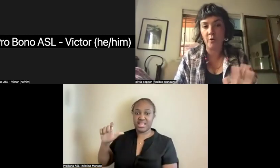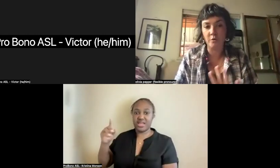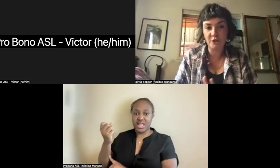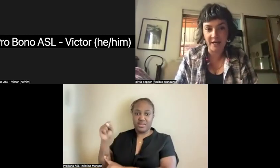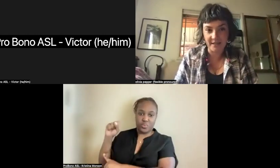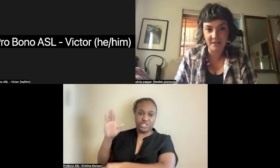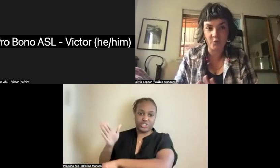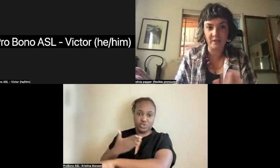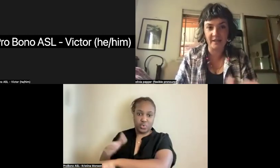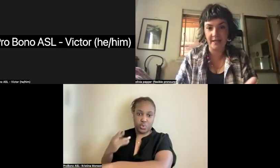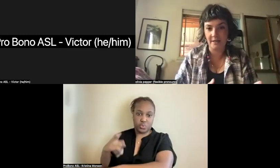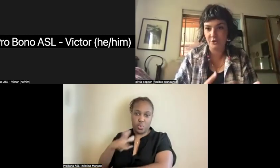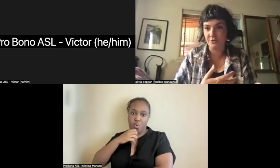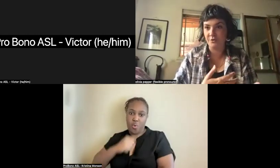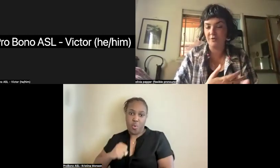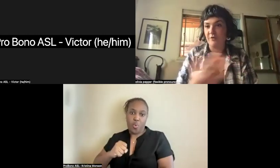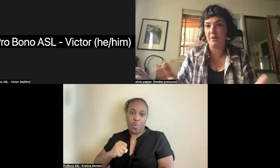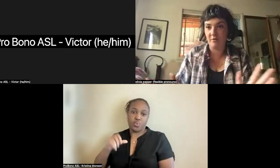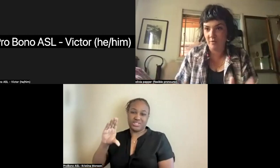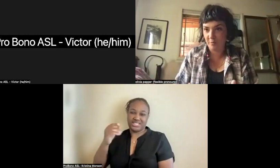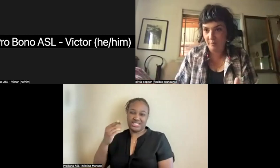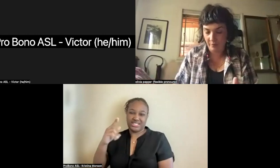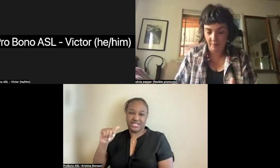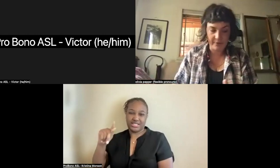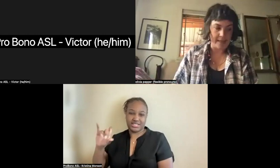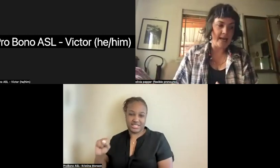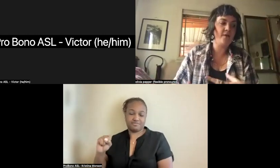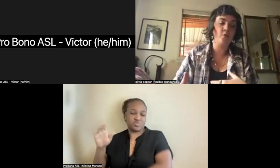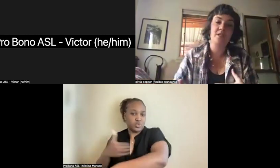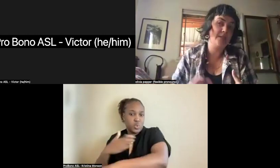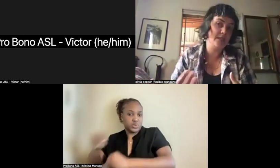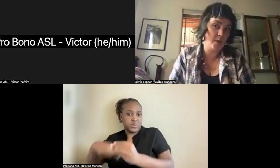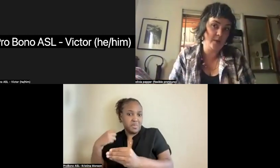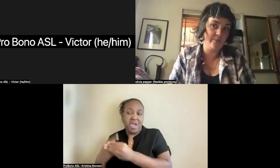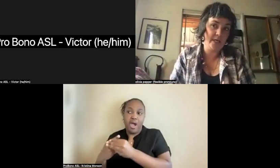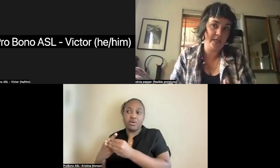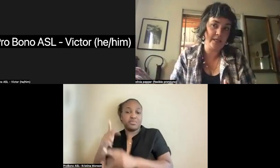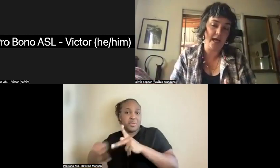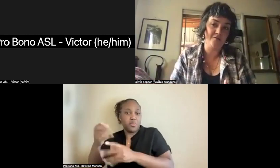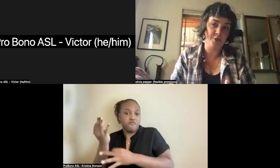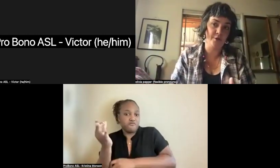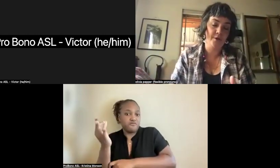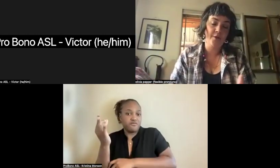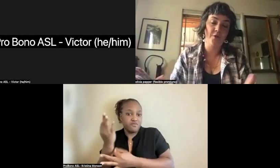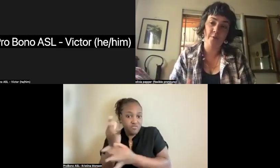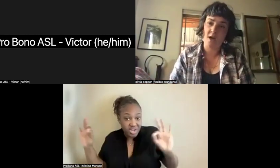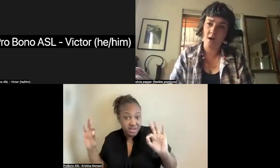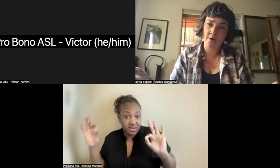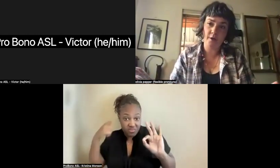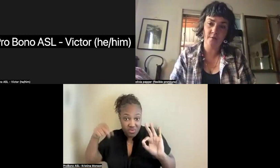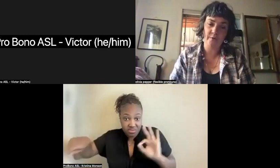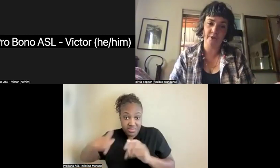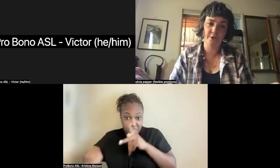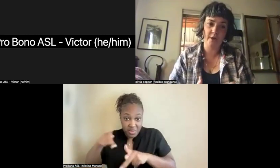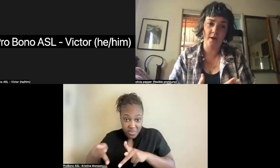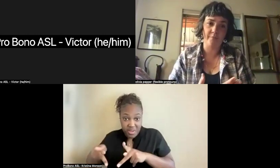or old chants relating to the freedom of the people. And of course this is coming immediately after the Great Hunger,